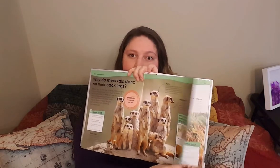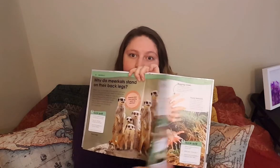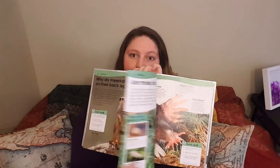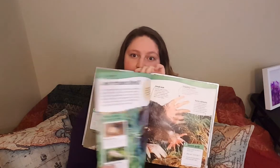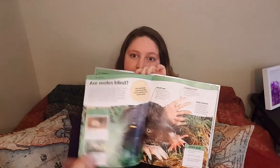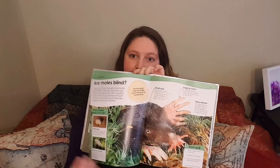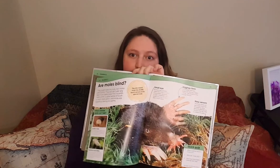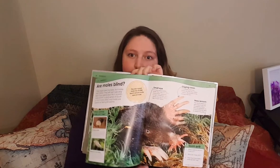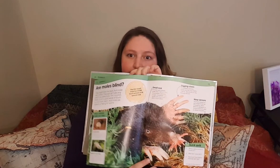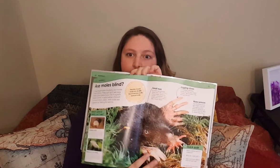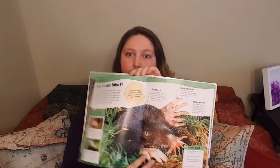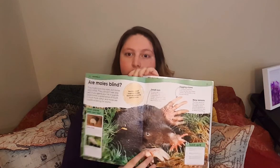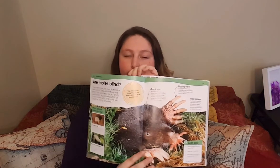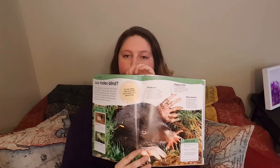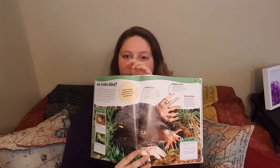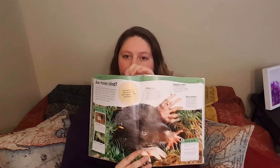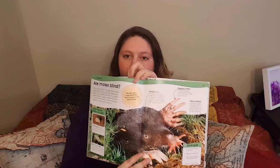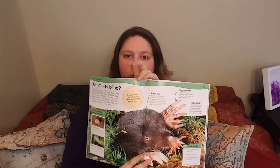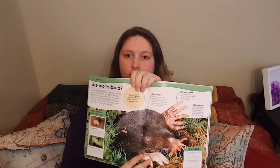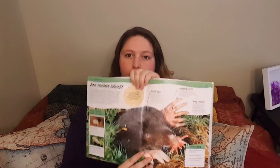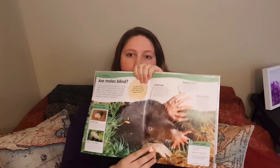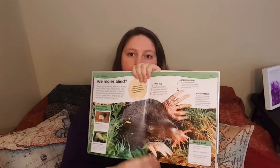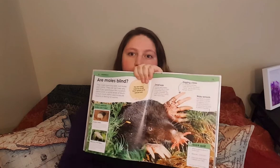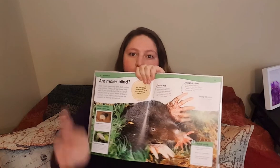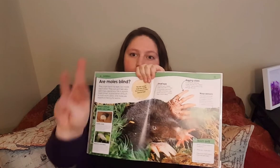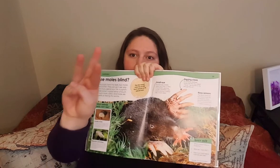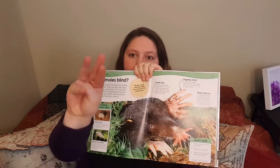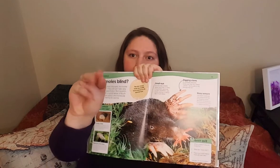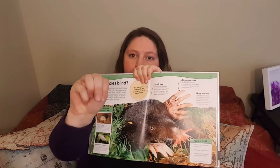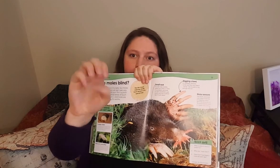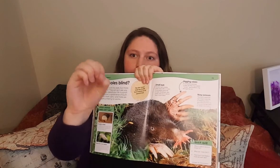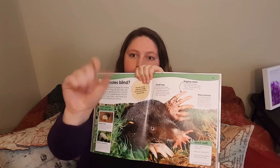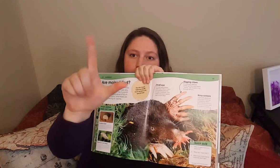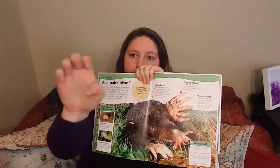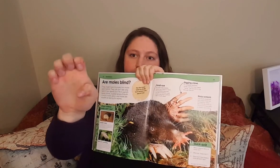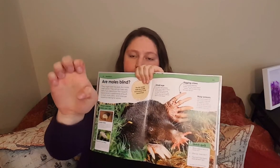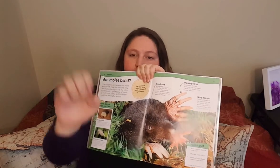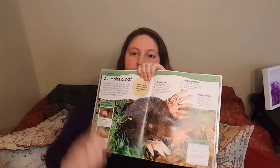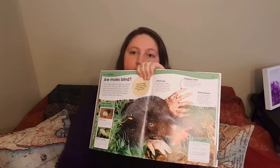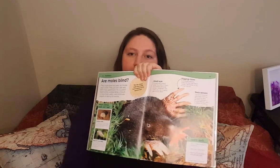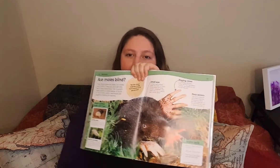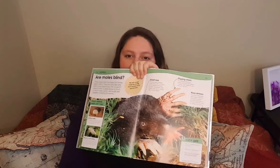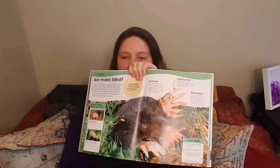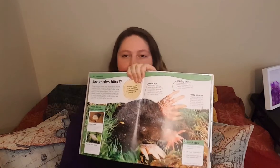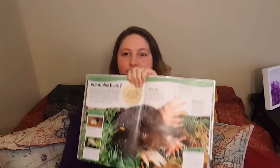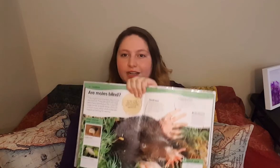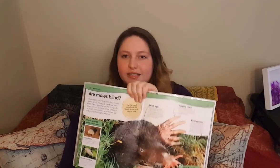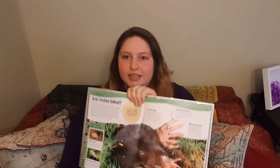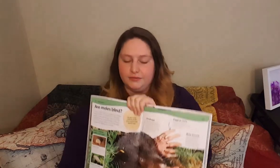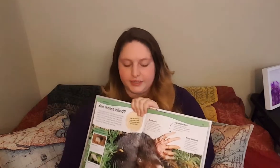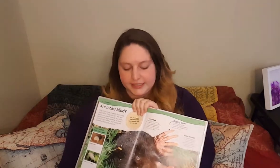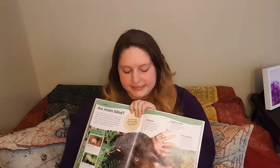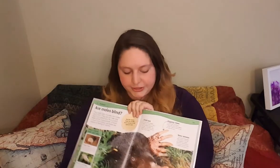And the same with mole. Mole. M-O-L-E. I couldn't find a sign for it either.